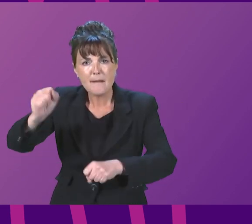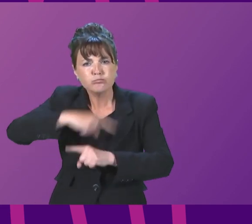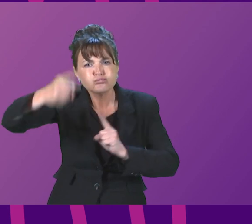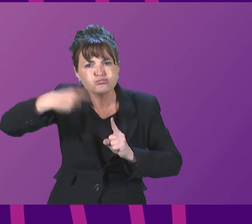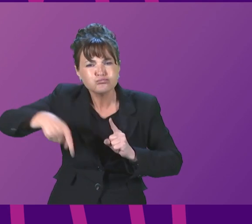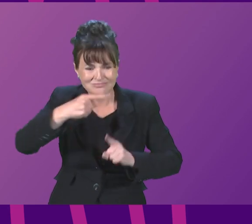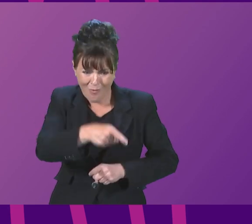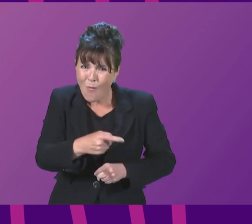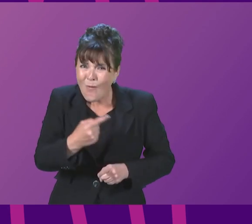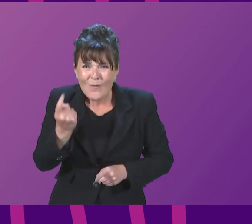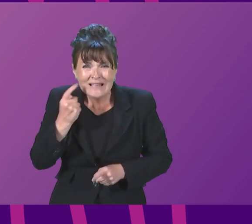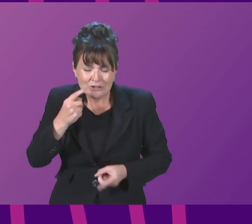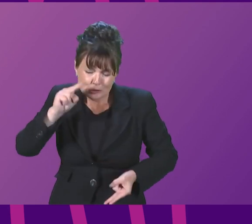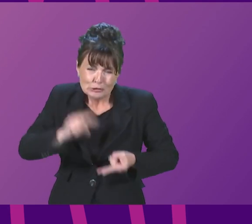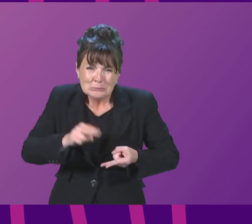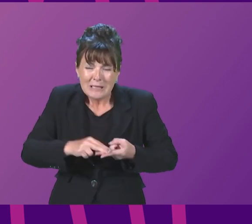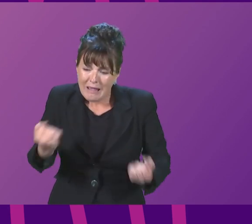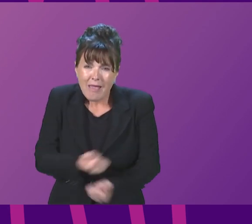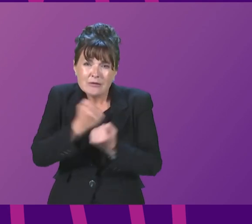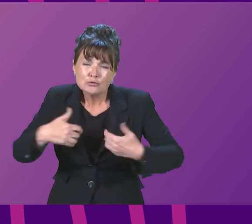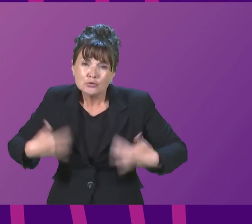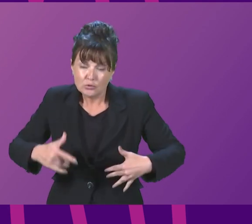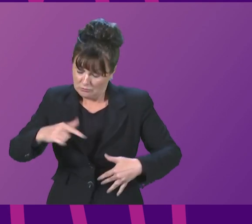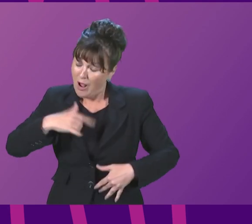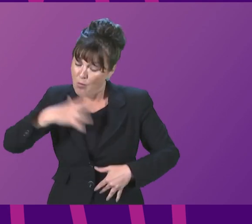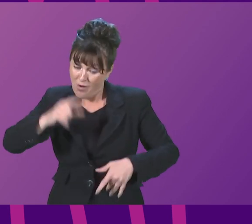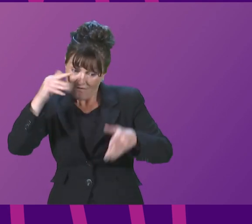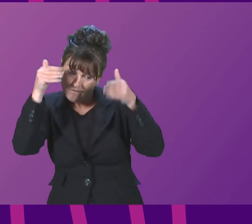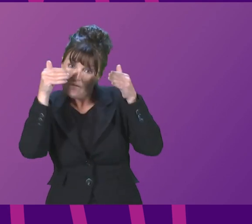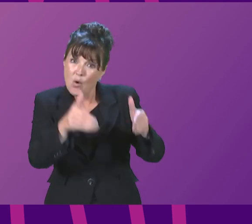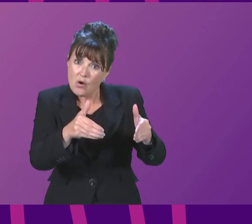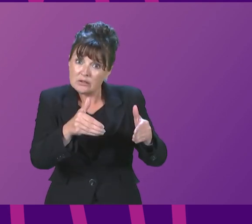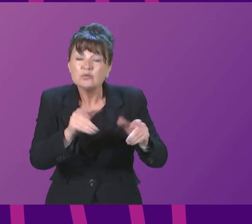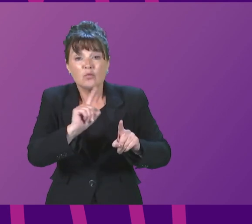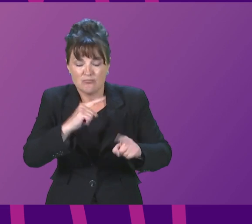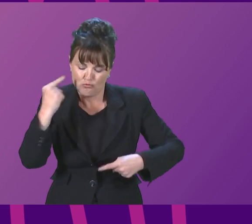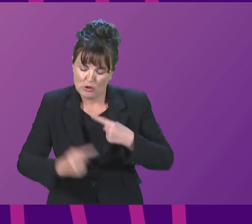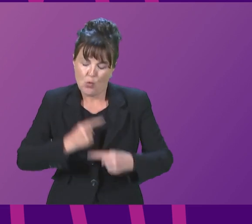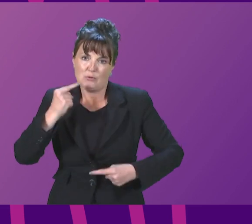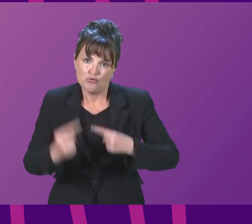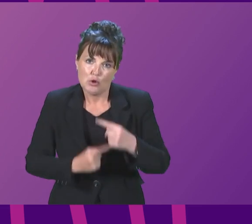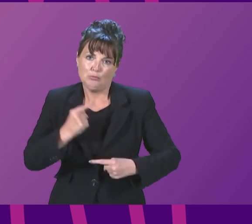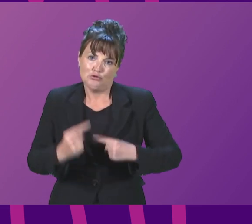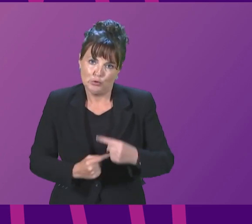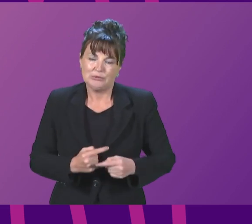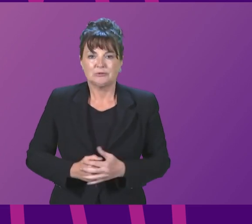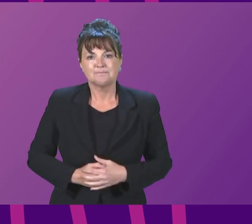nuclear power that is where we need to focus our efforts and that is exactly what the Scottish Government is going to do Oliver Mundell